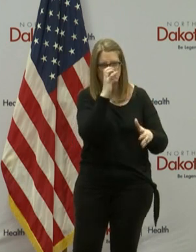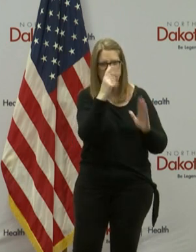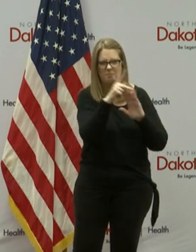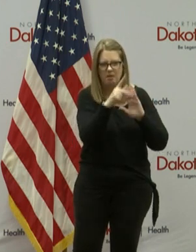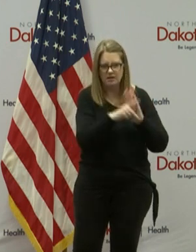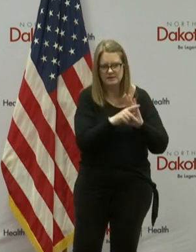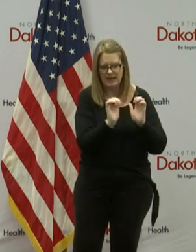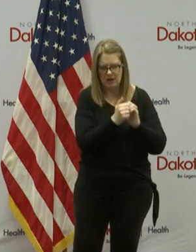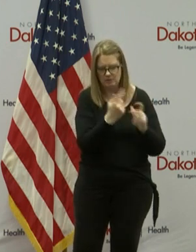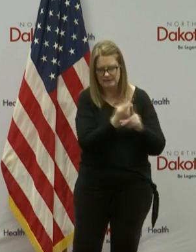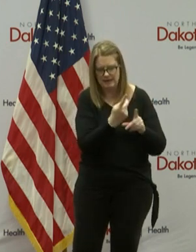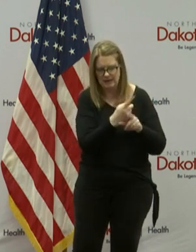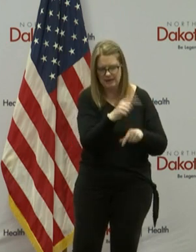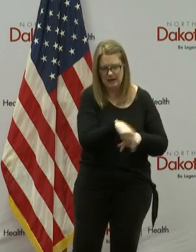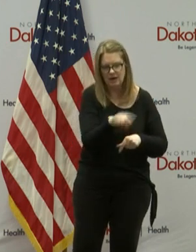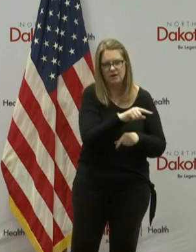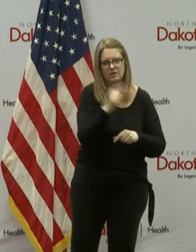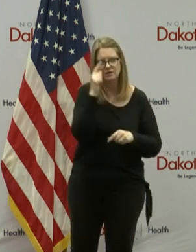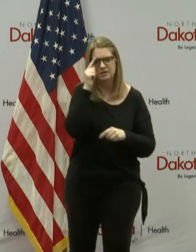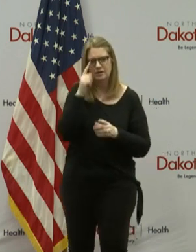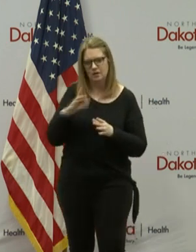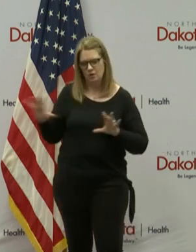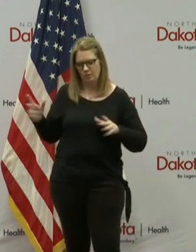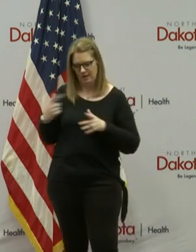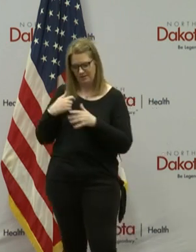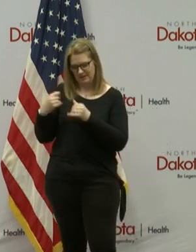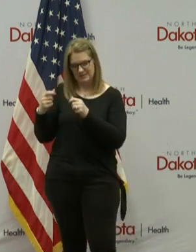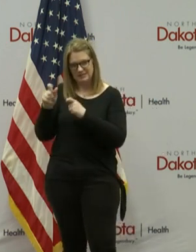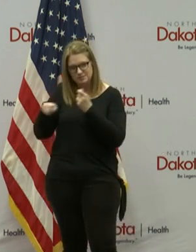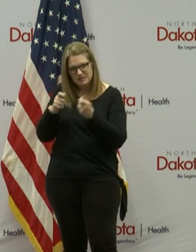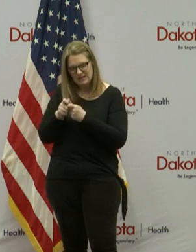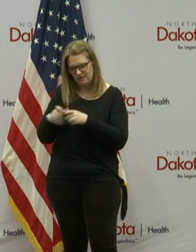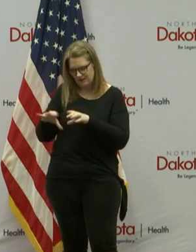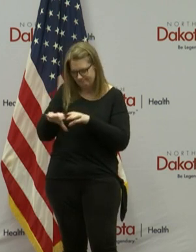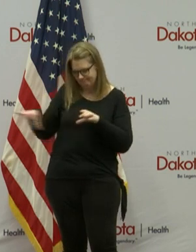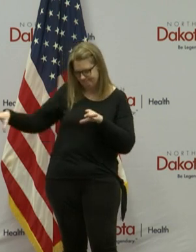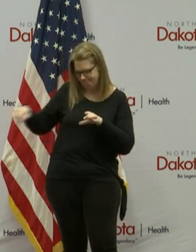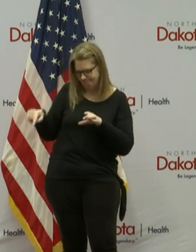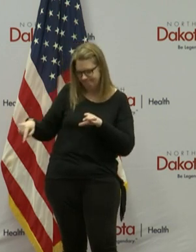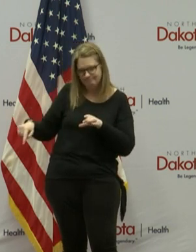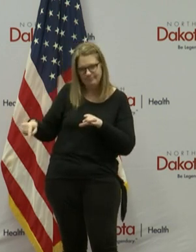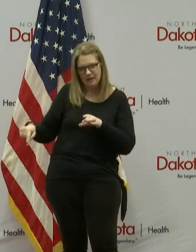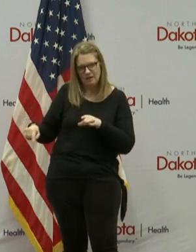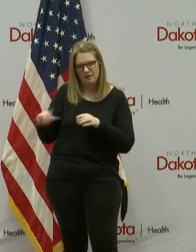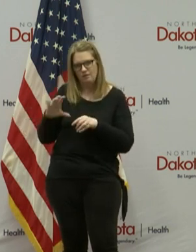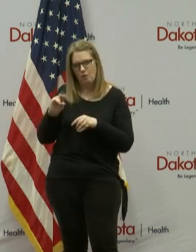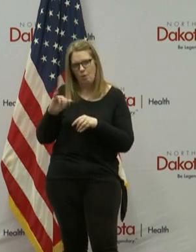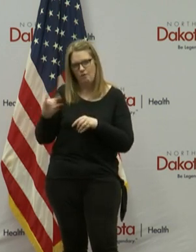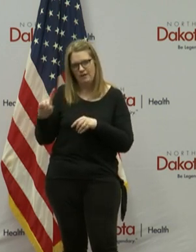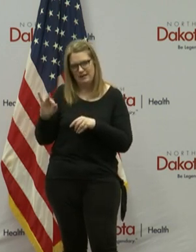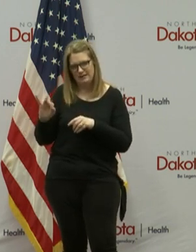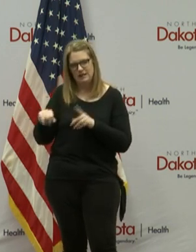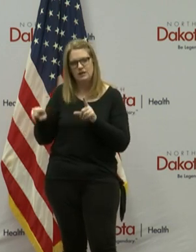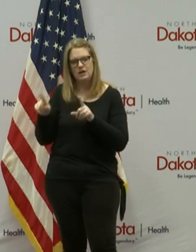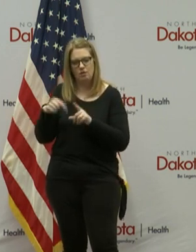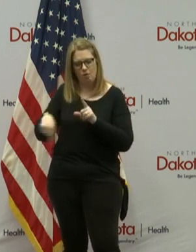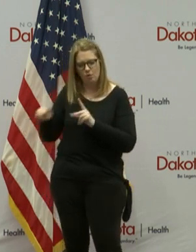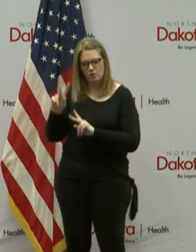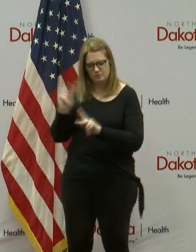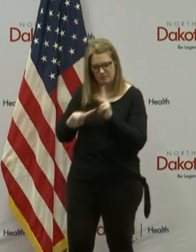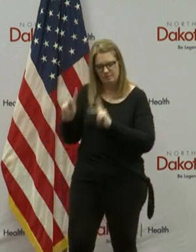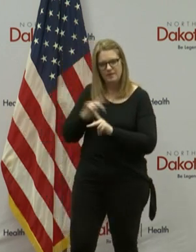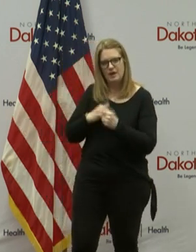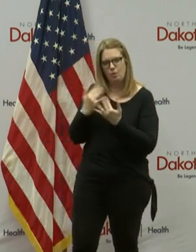have a dedicated inpatient unit for those with COVID-19 or those who are awaiting test confirmation. Our